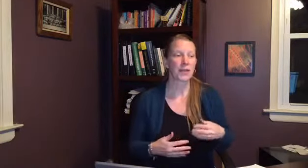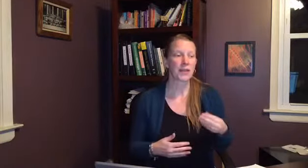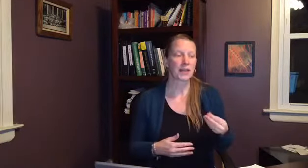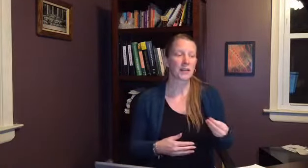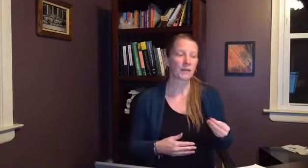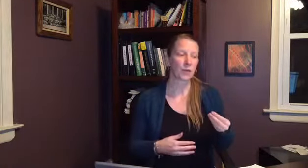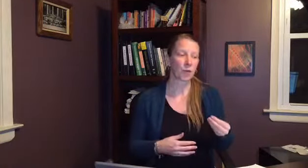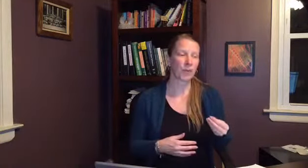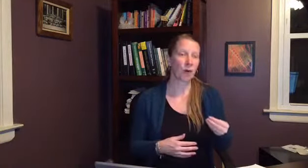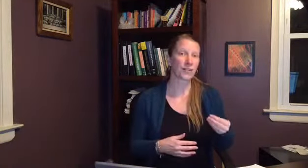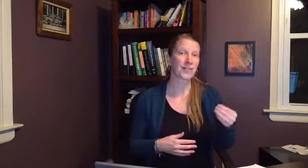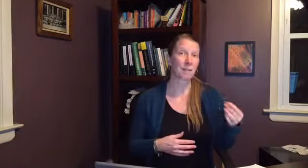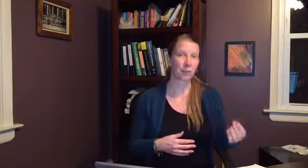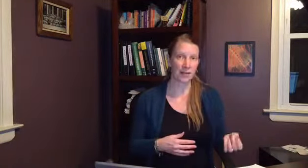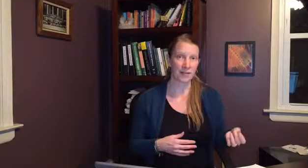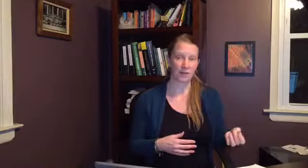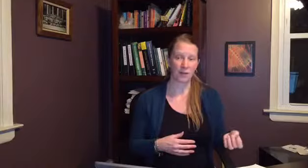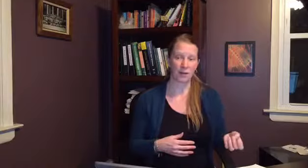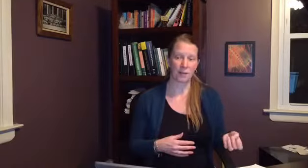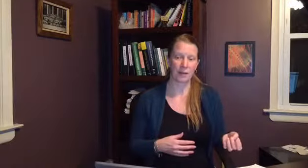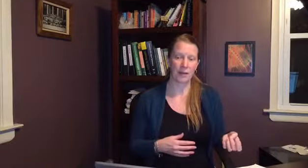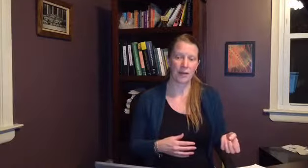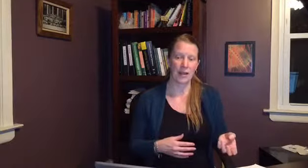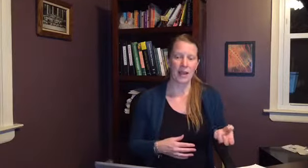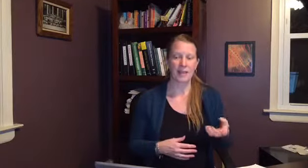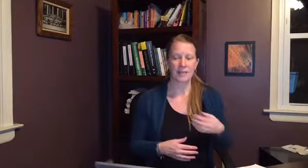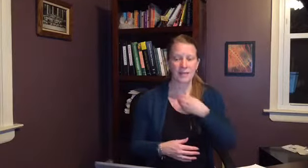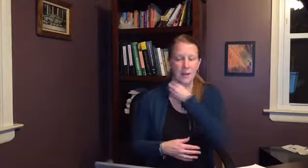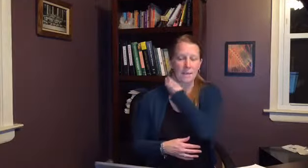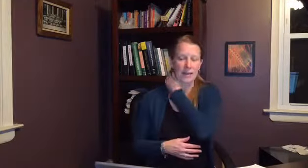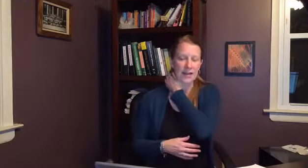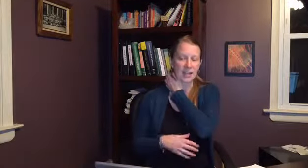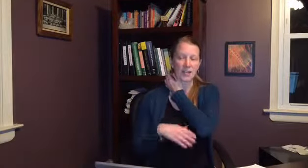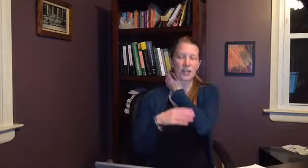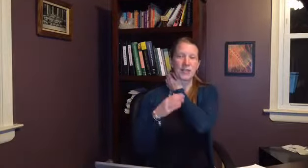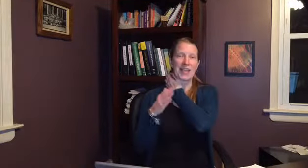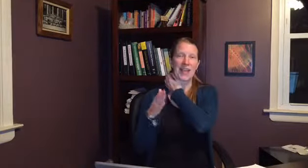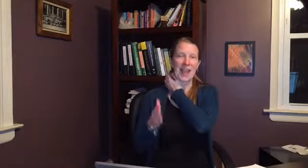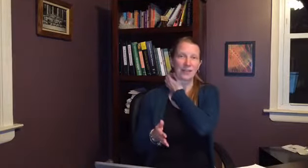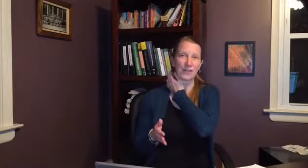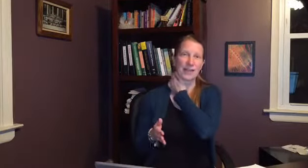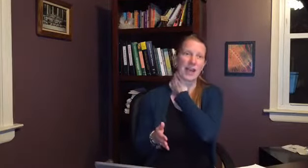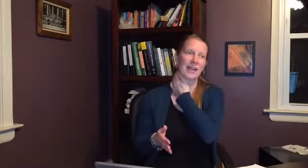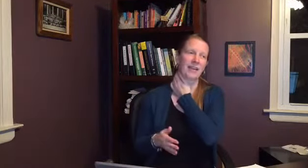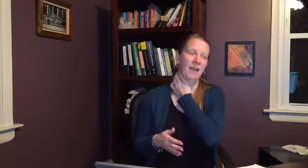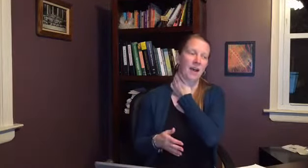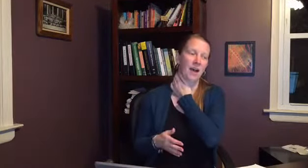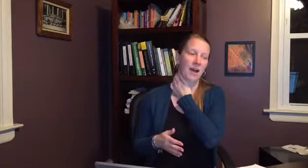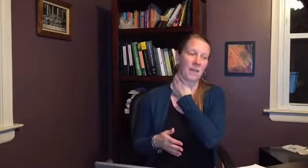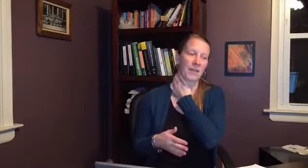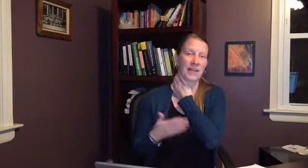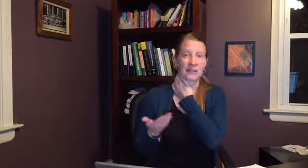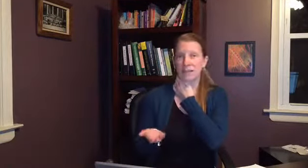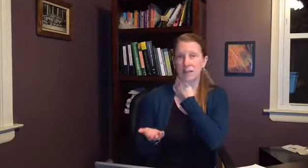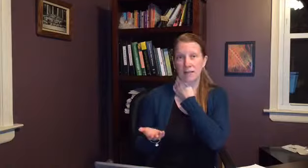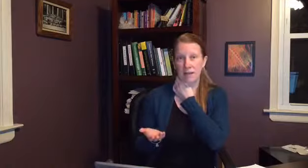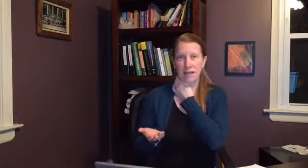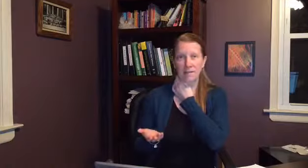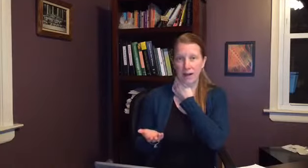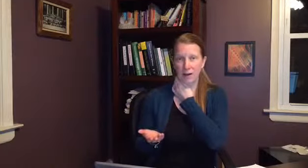can give you what we call suppressive therapy and that's a medication that you take every day um and it's the antiviral